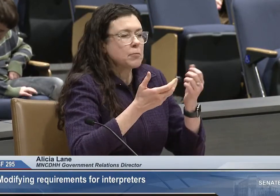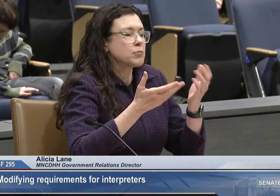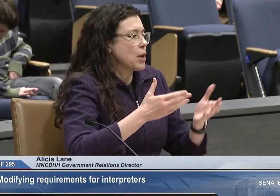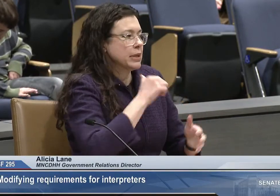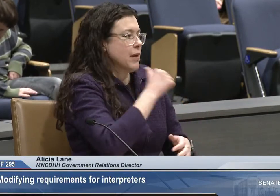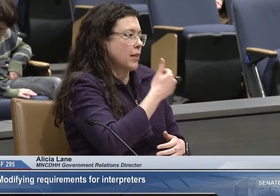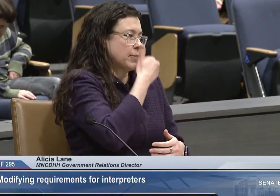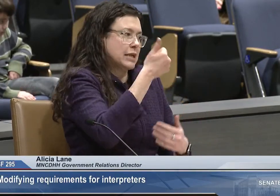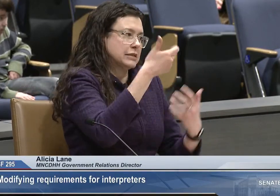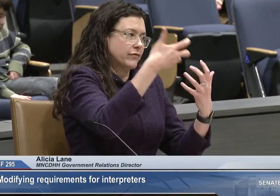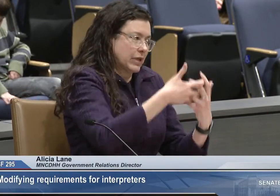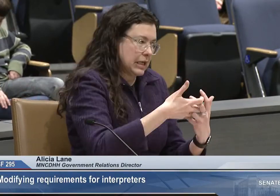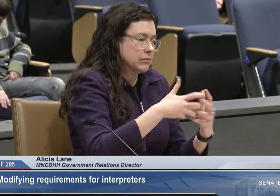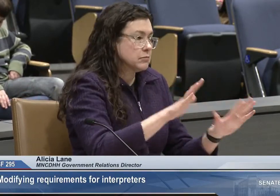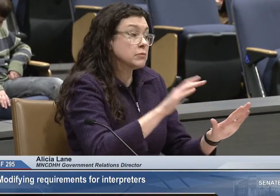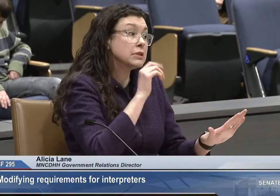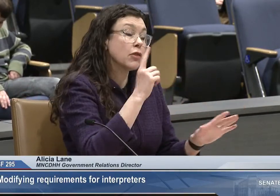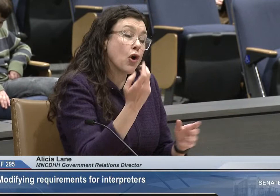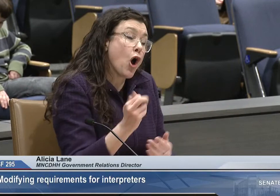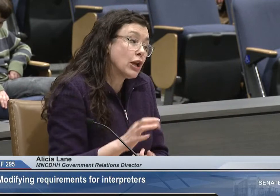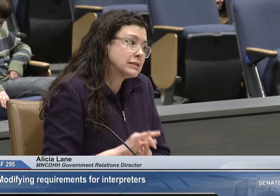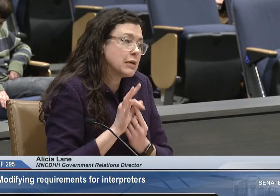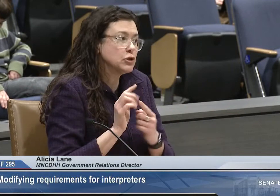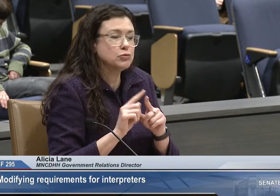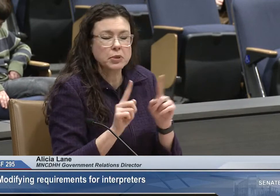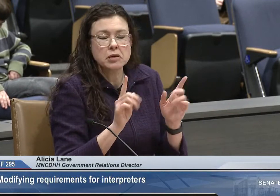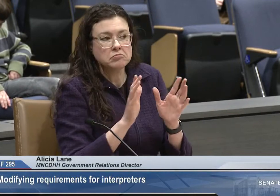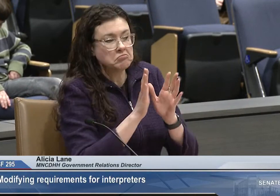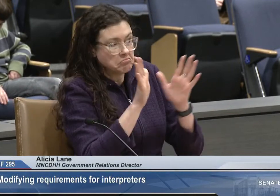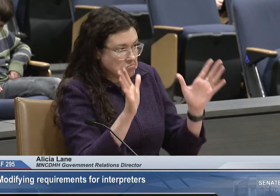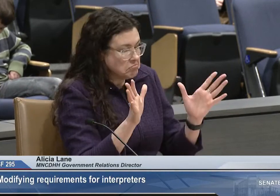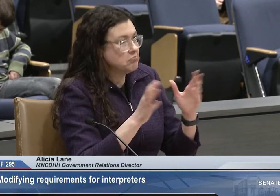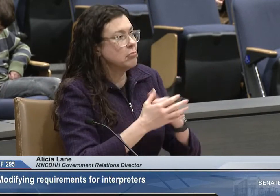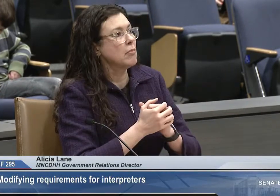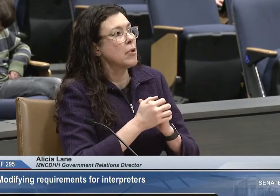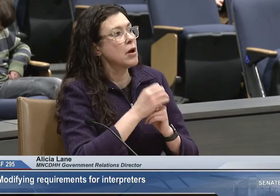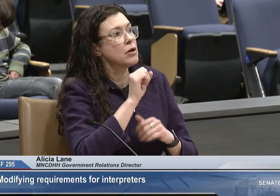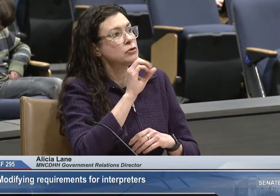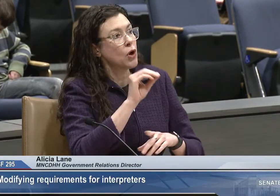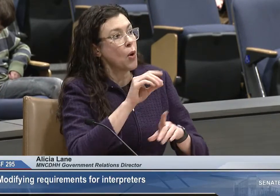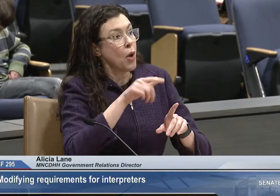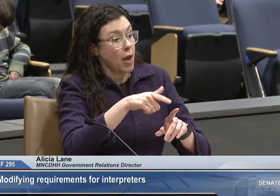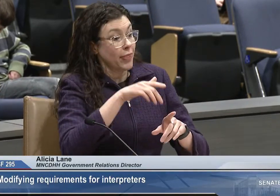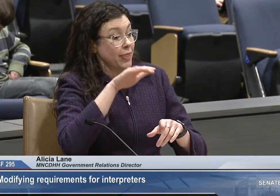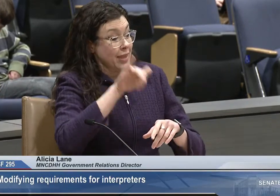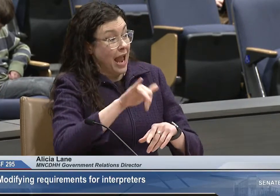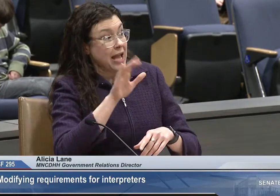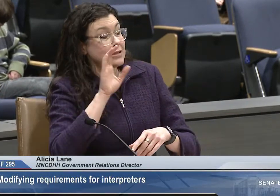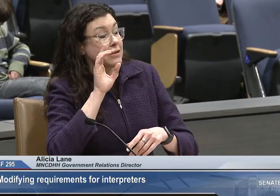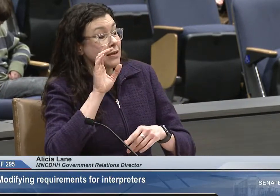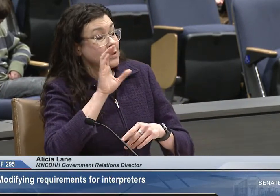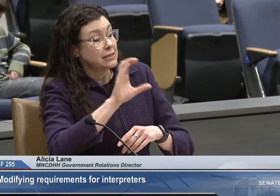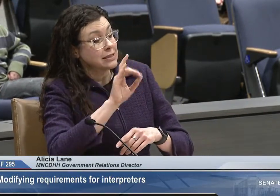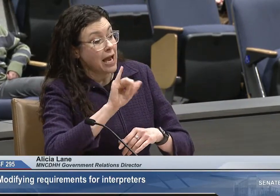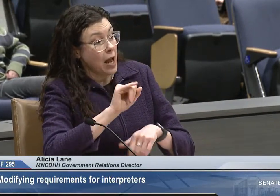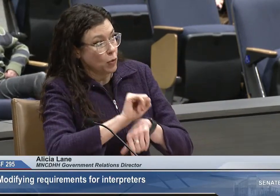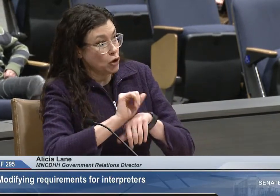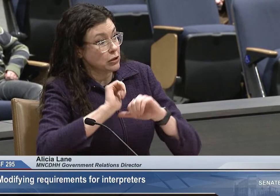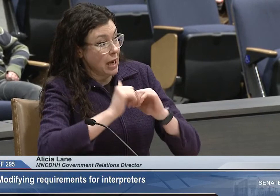American Sign Language, then probably that would not be the best fit. There are some exceptions where there are deaf individuals who do not have native nor near-native